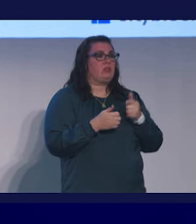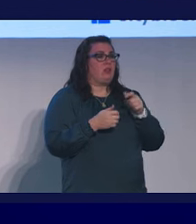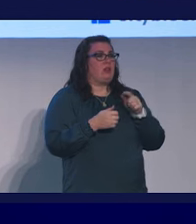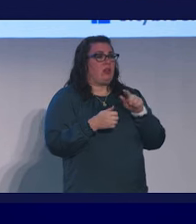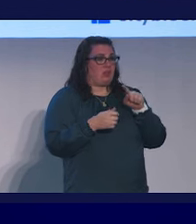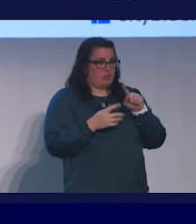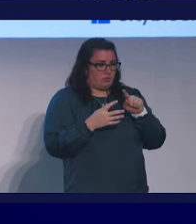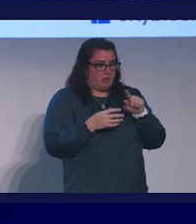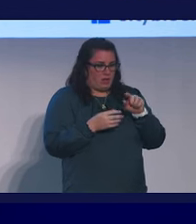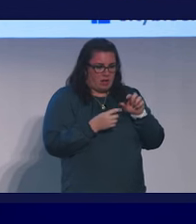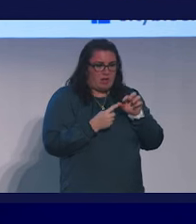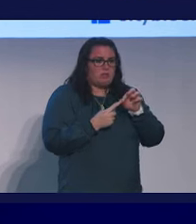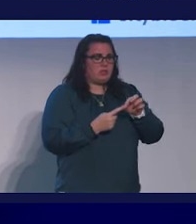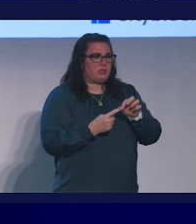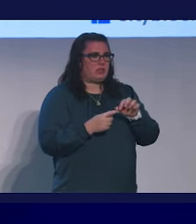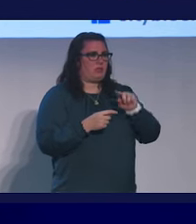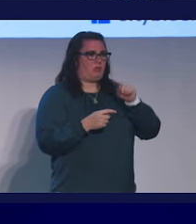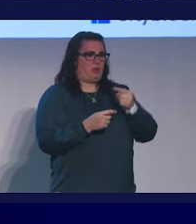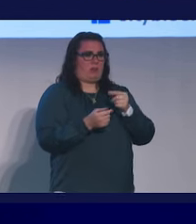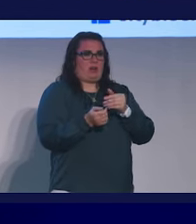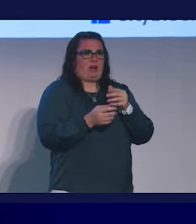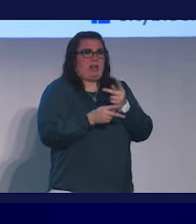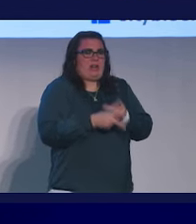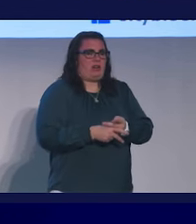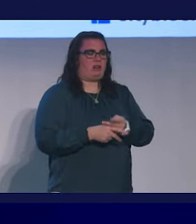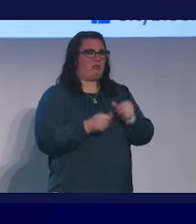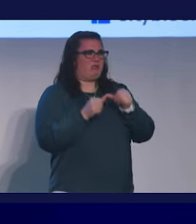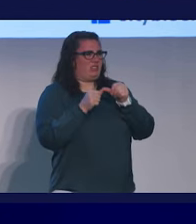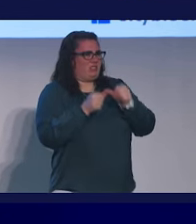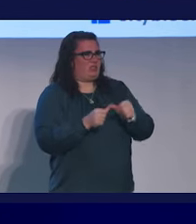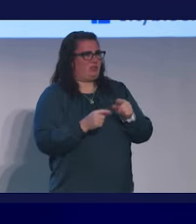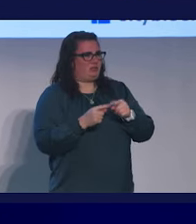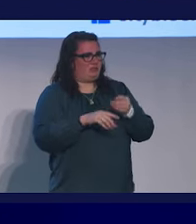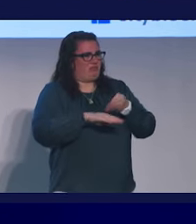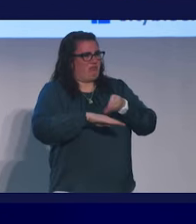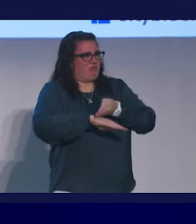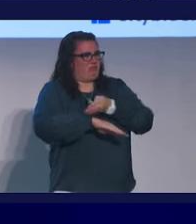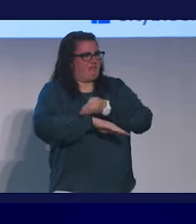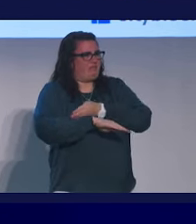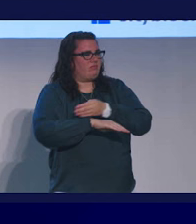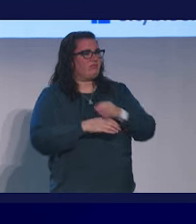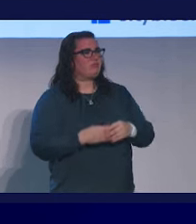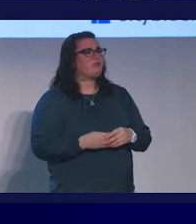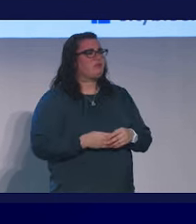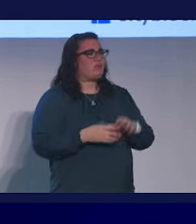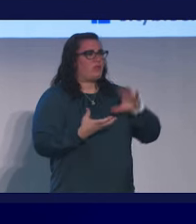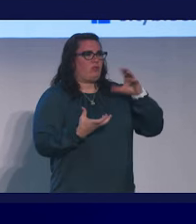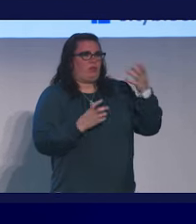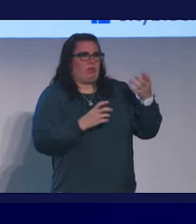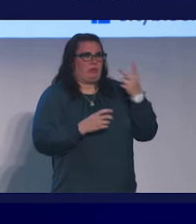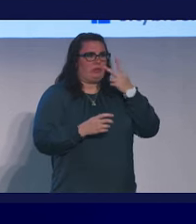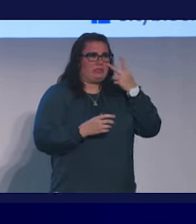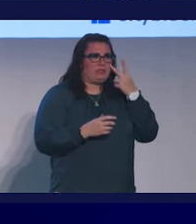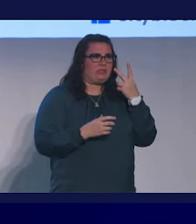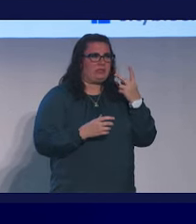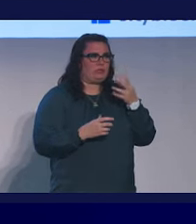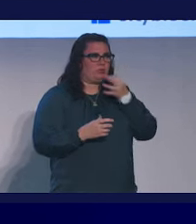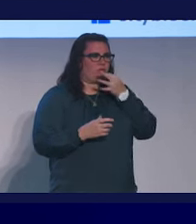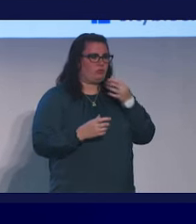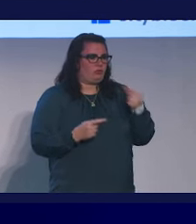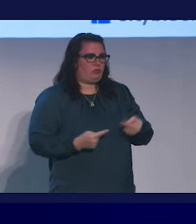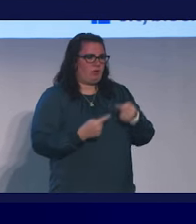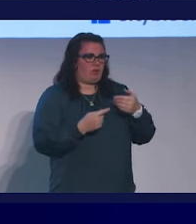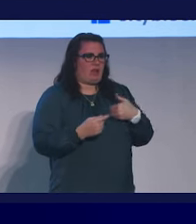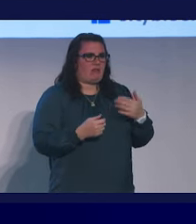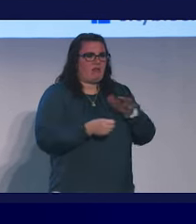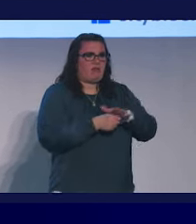subspecialties, that we have never seen before. And they're continuing to rise. We are running into a crisis here, truly, where we will struggle to have